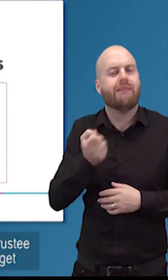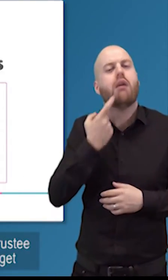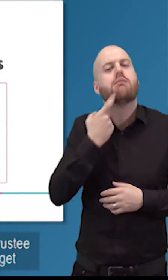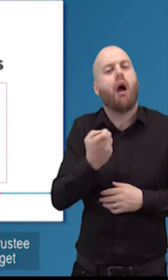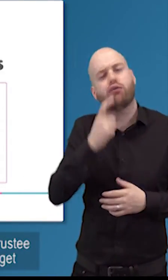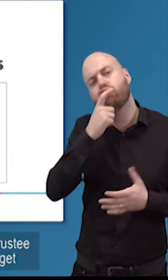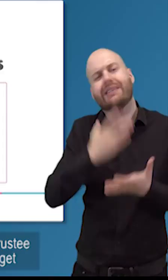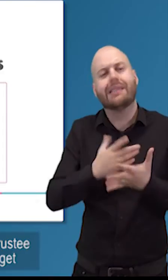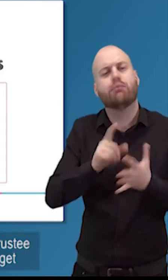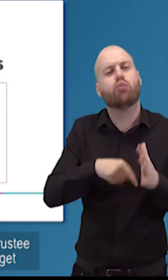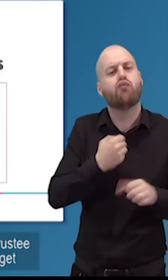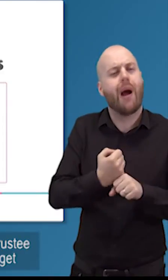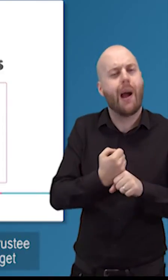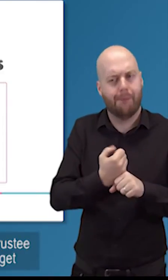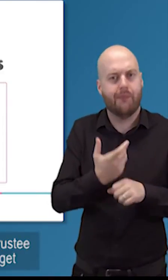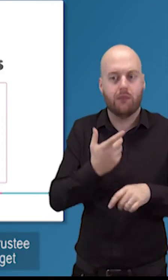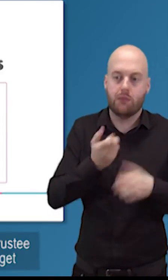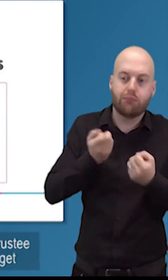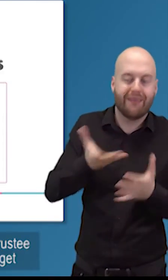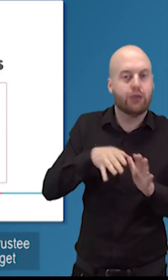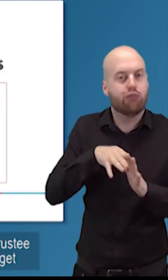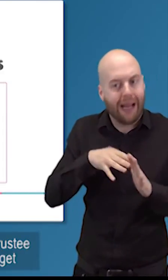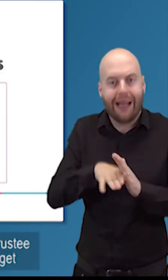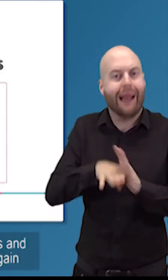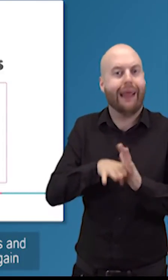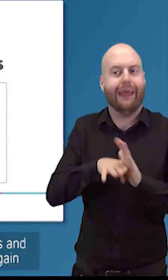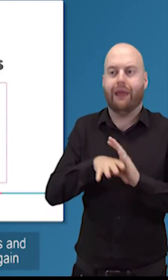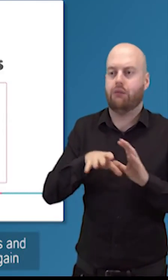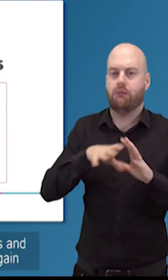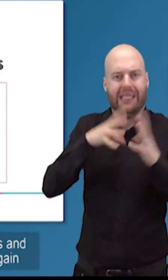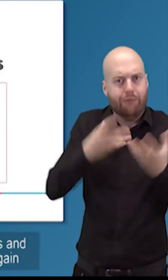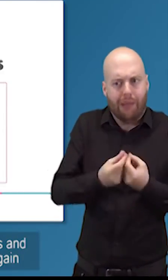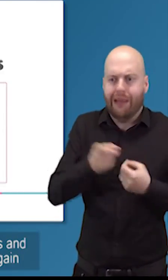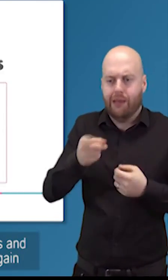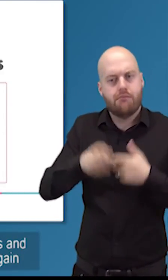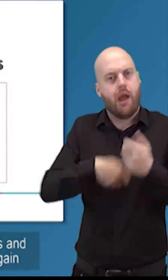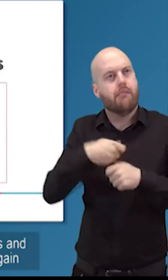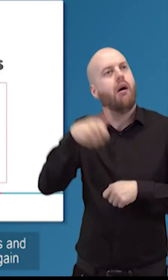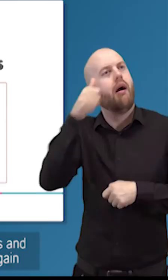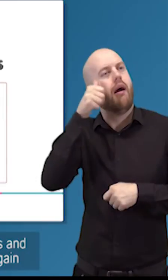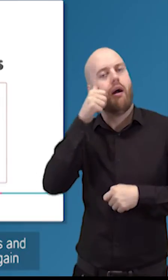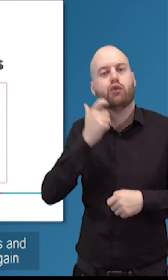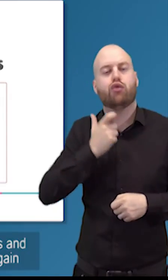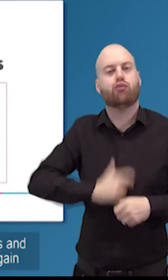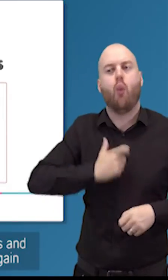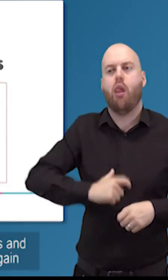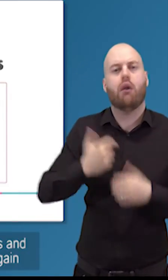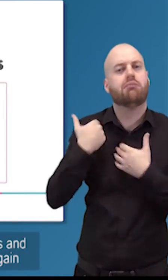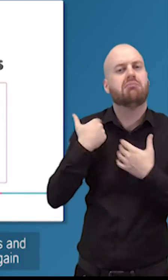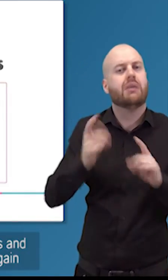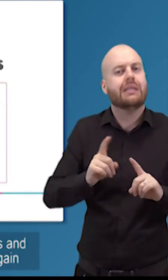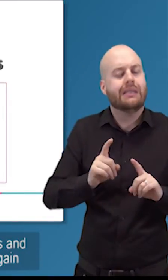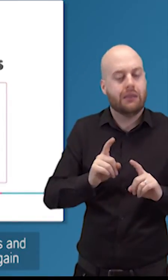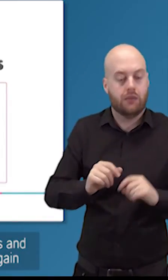got have had a young trustee program trying to encourage younger people to get trained up and to get into it to get into trustee roles